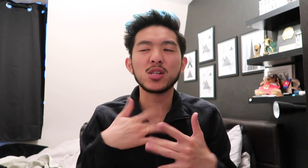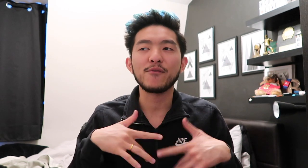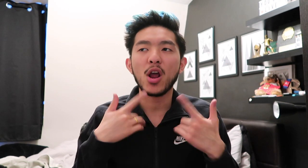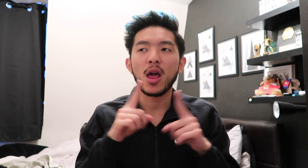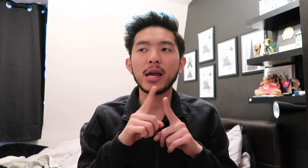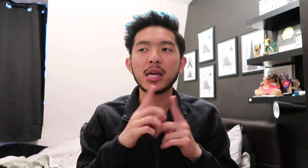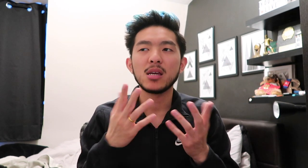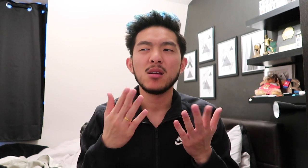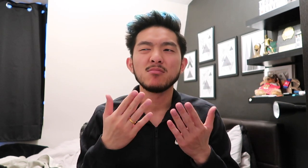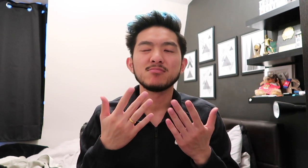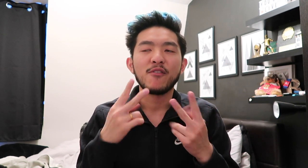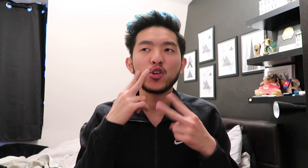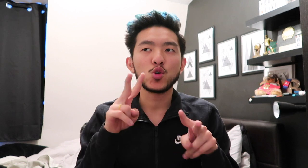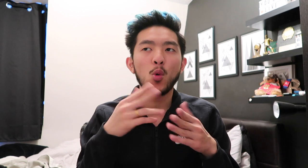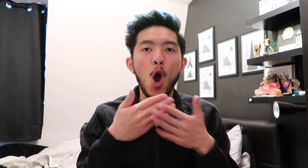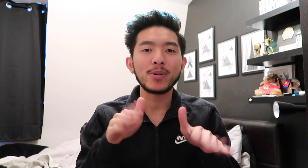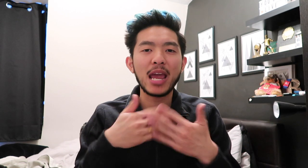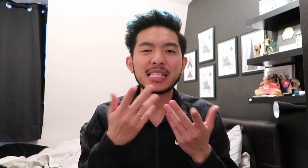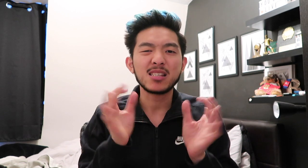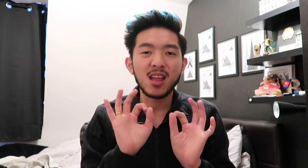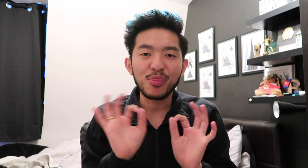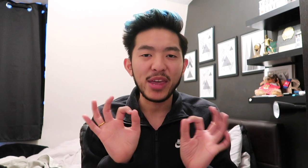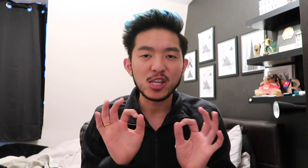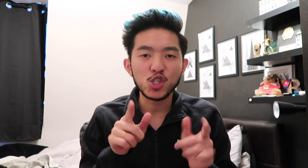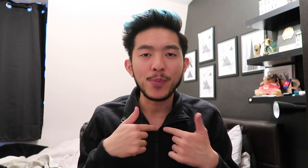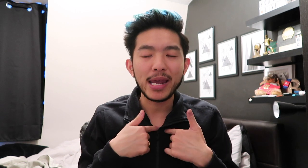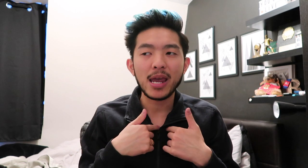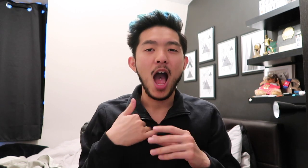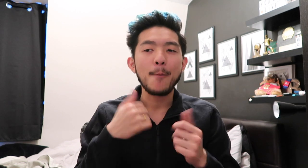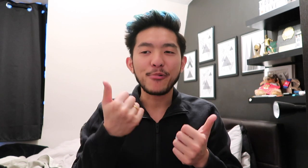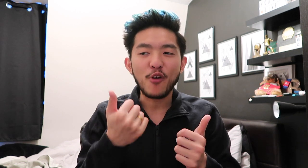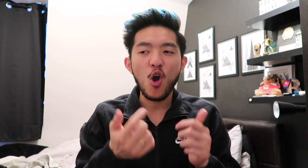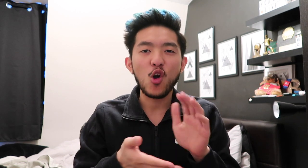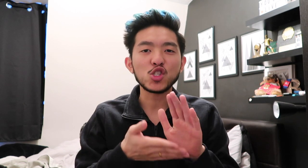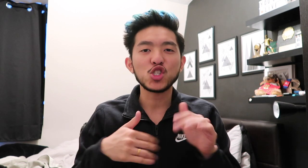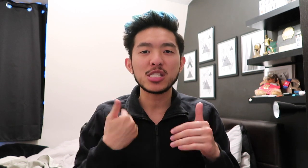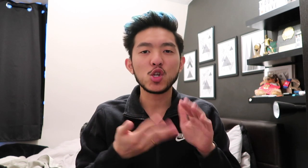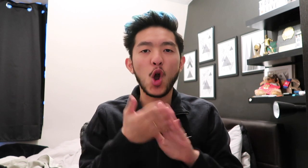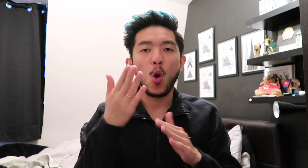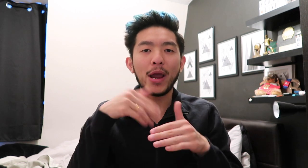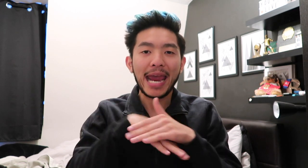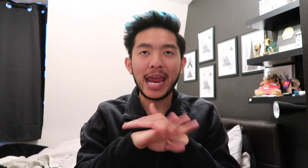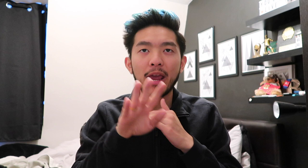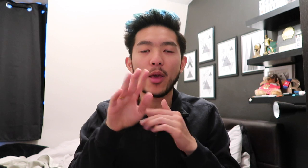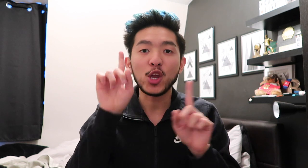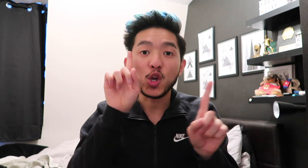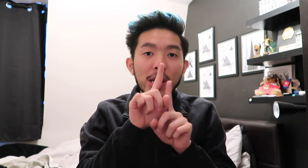I feel like virtual obligate is nothing to be. I prefer to just, you know, hear the UN